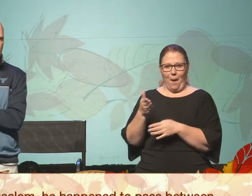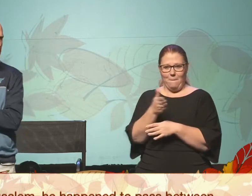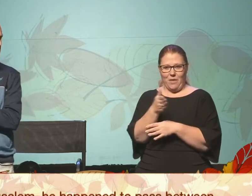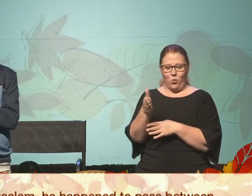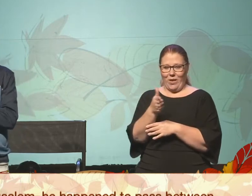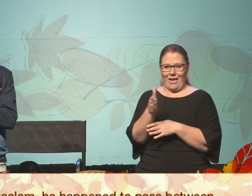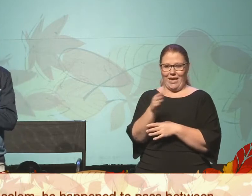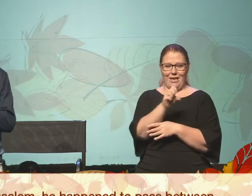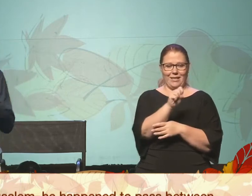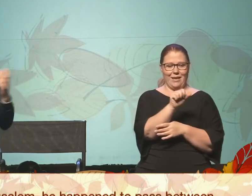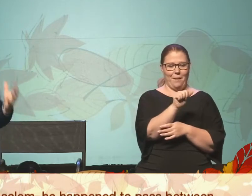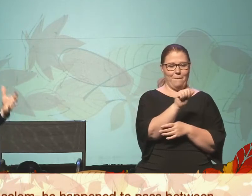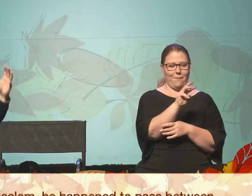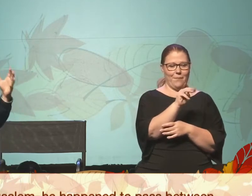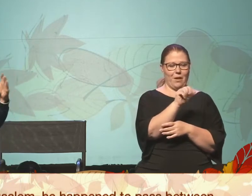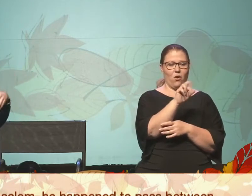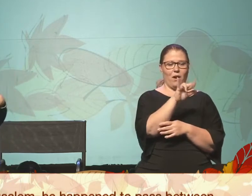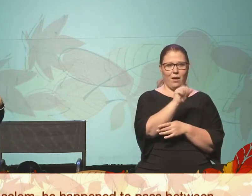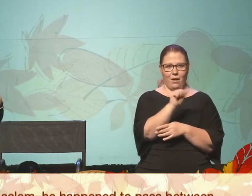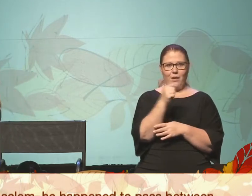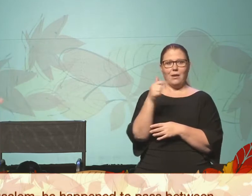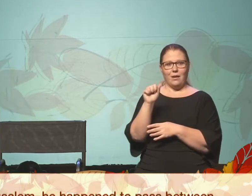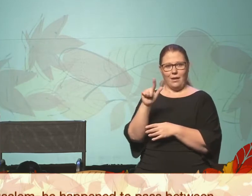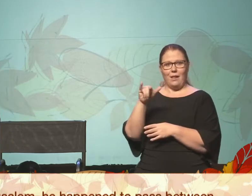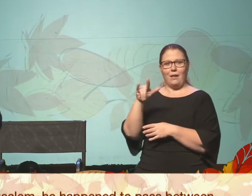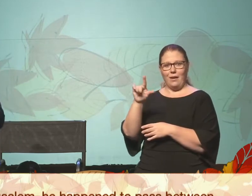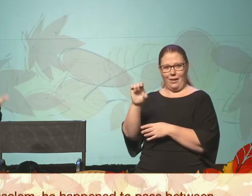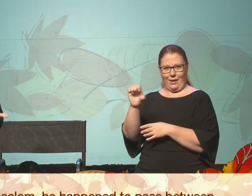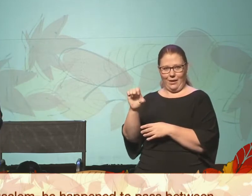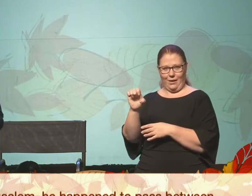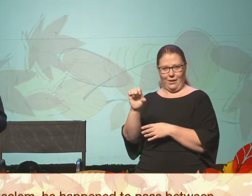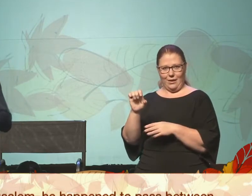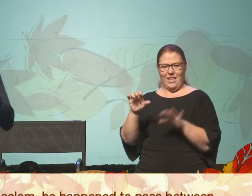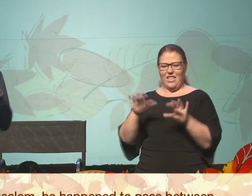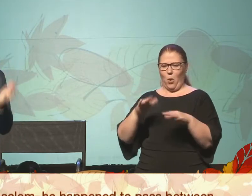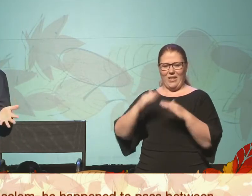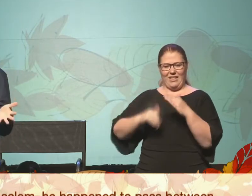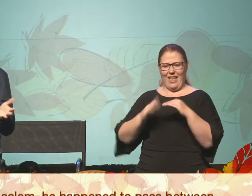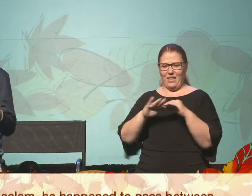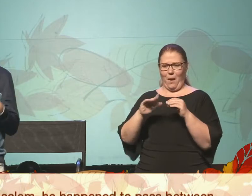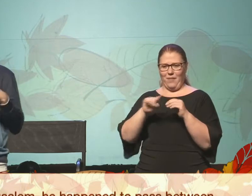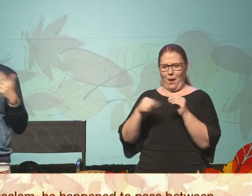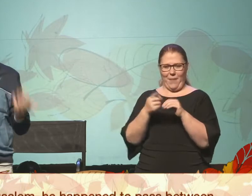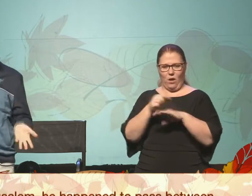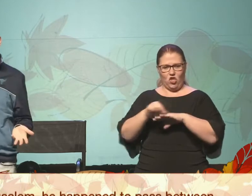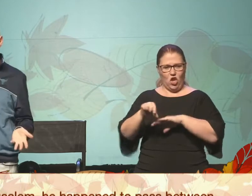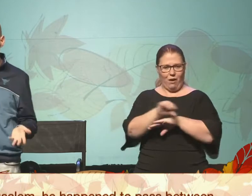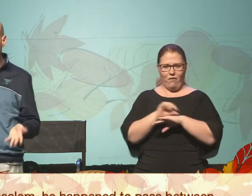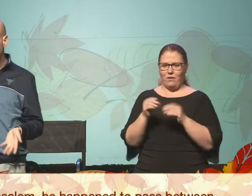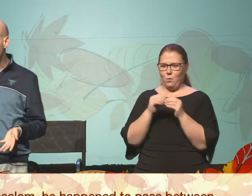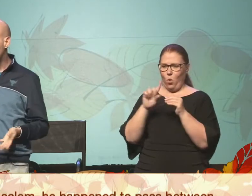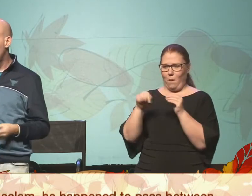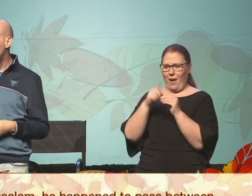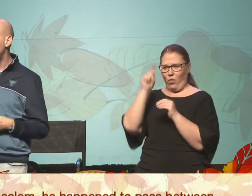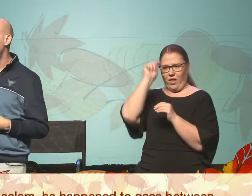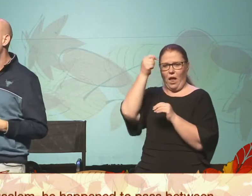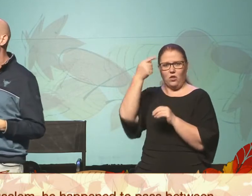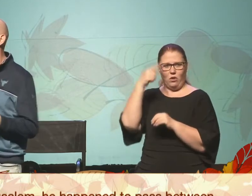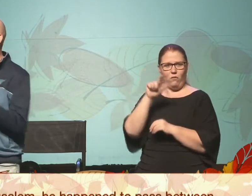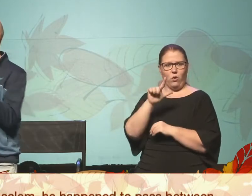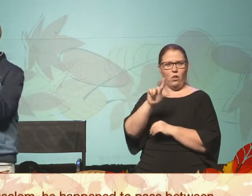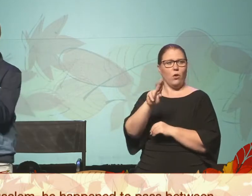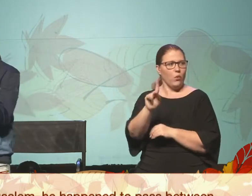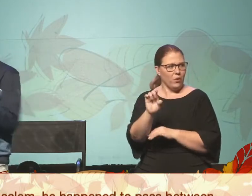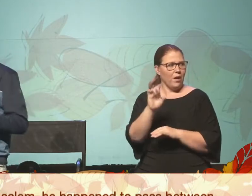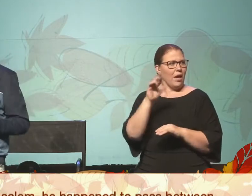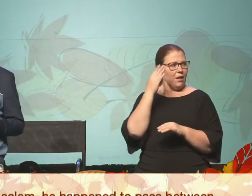Galilee. Now, that's an important thing because this is less about geography and like timing, more about theology for Luke. So he wants us to